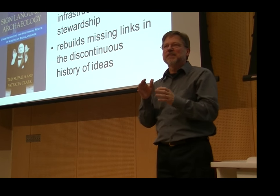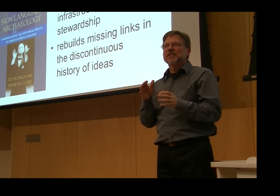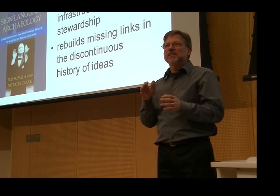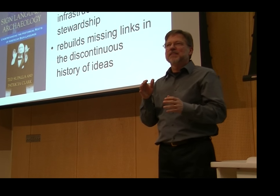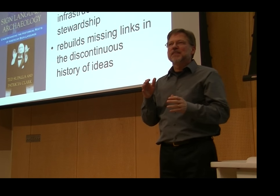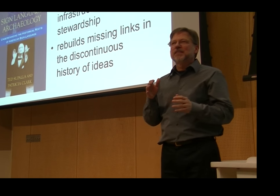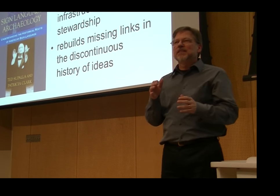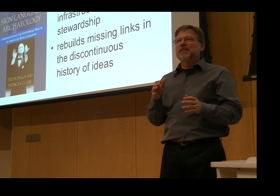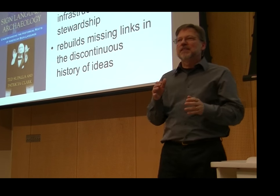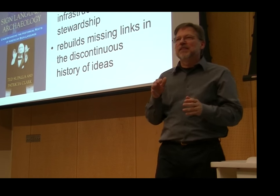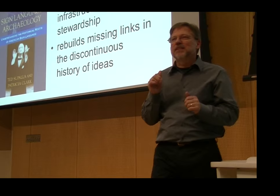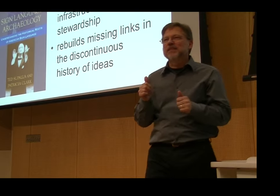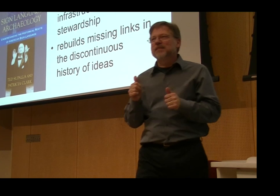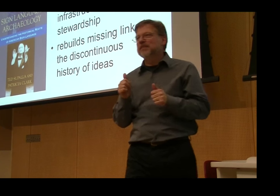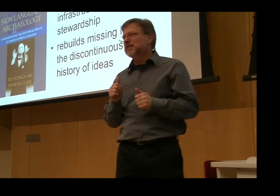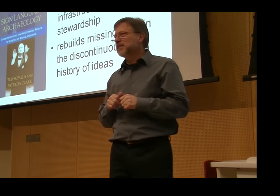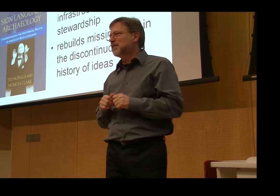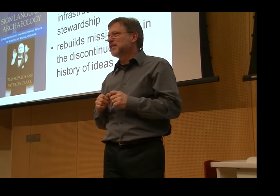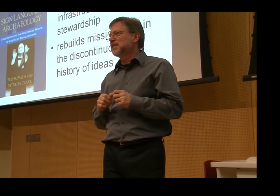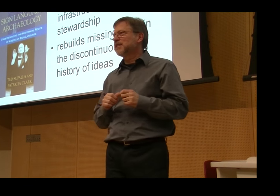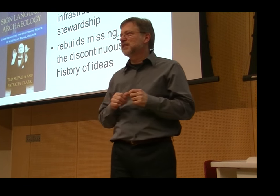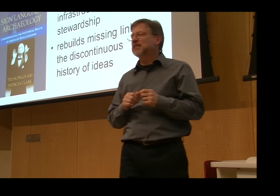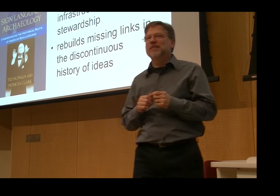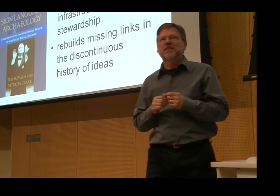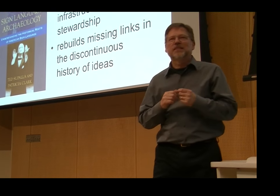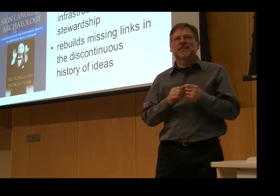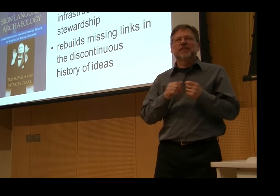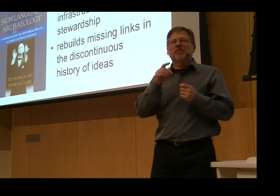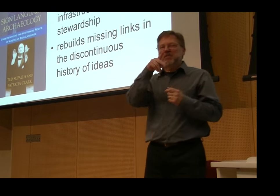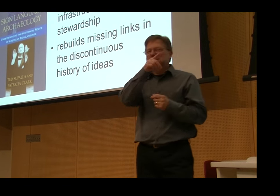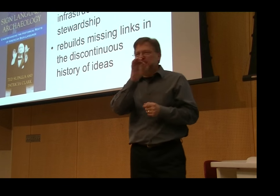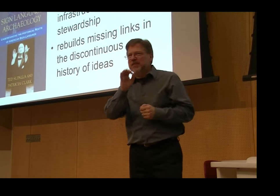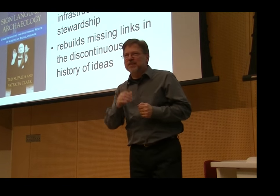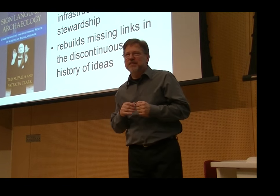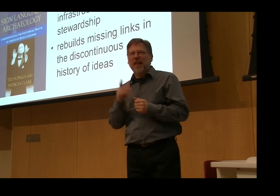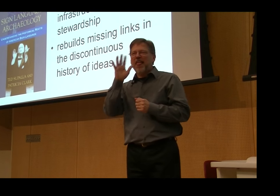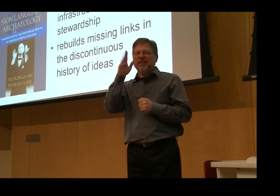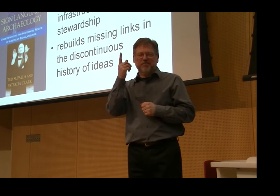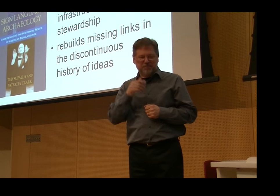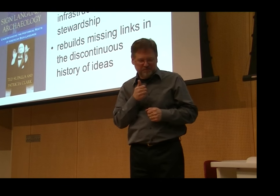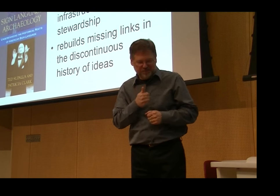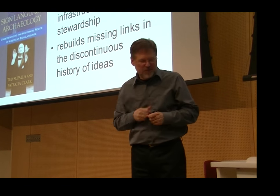Okay. And we have the room until 2, so we need to allow time for the book signings. Would you like to come up?